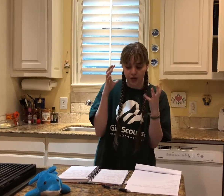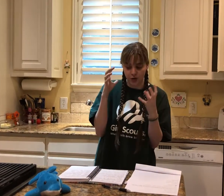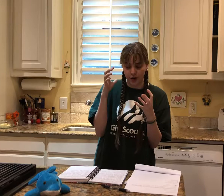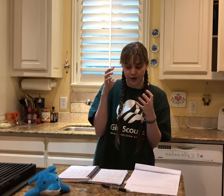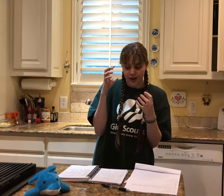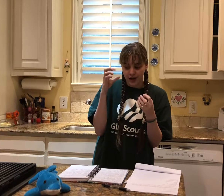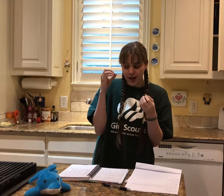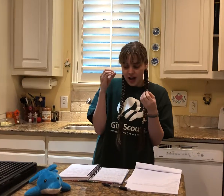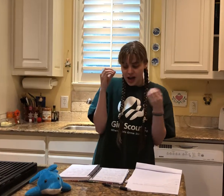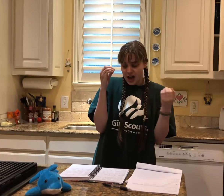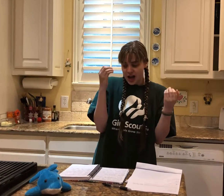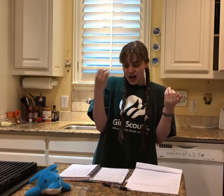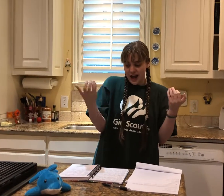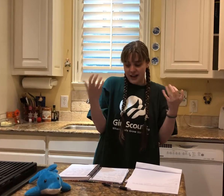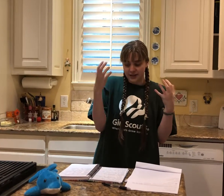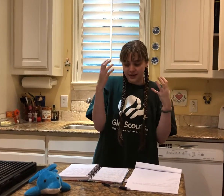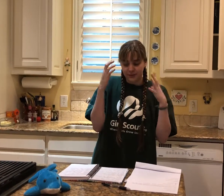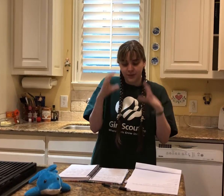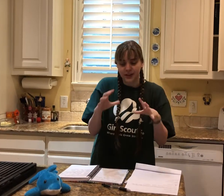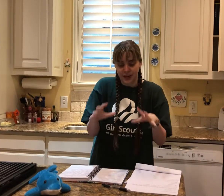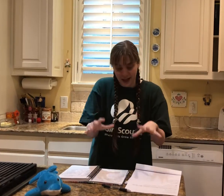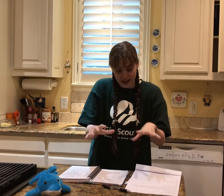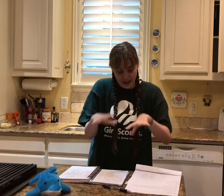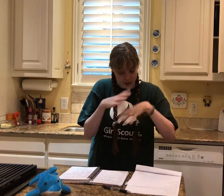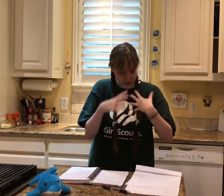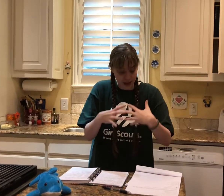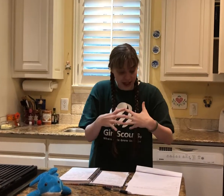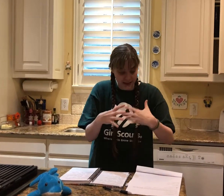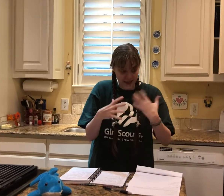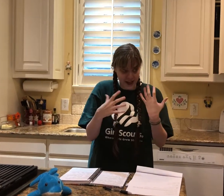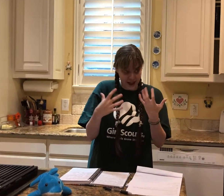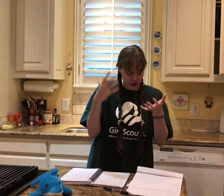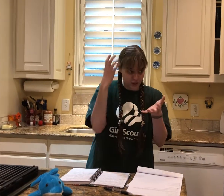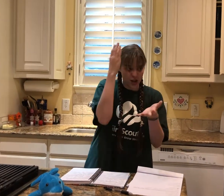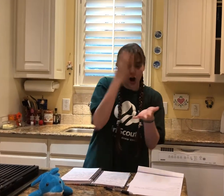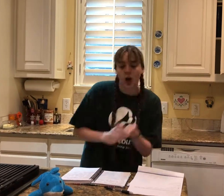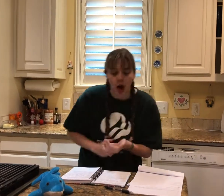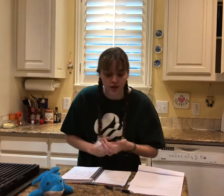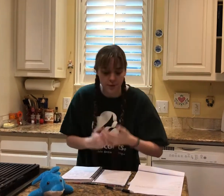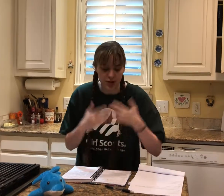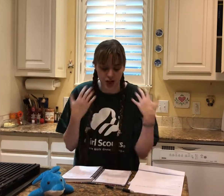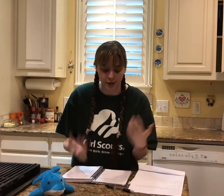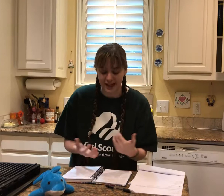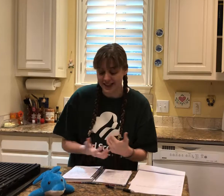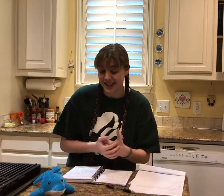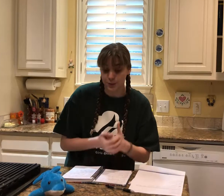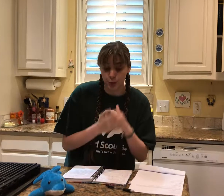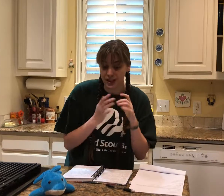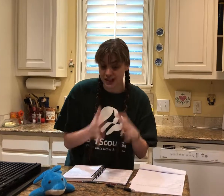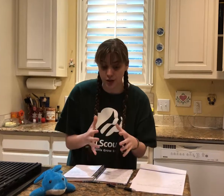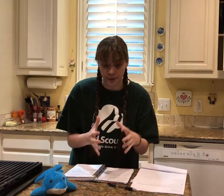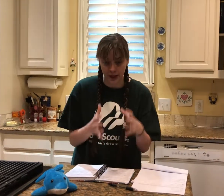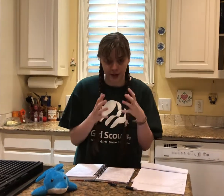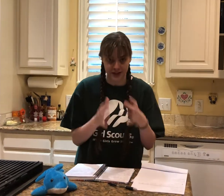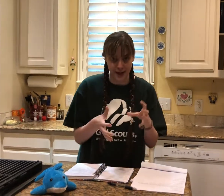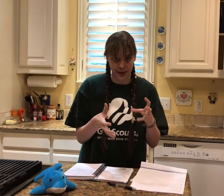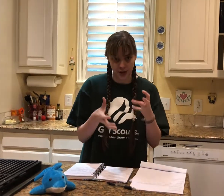strong and they their legs can actually be cut off and regenerate and take up to a year depending on the damage